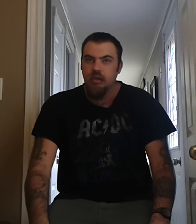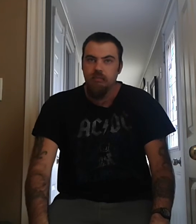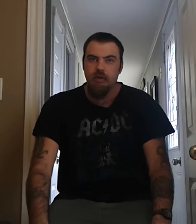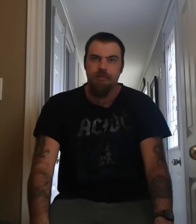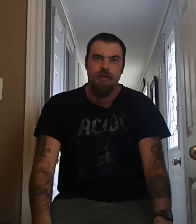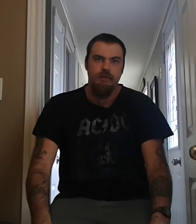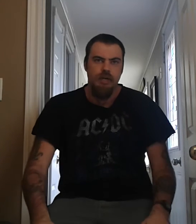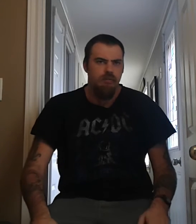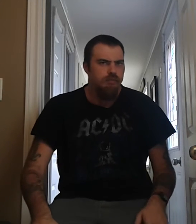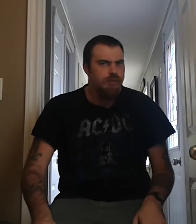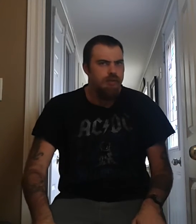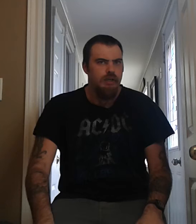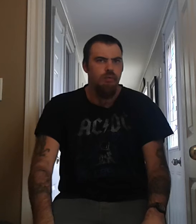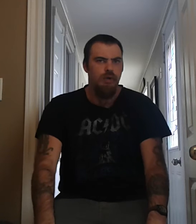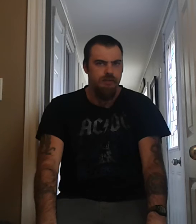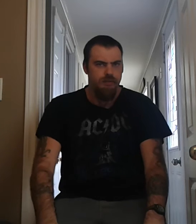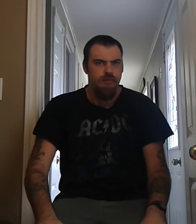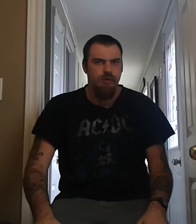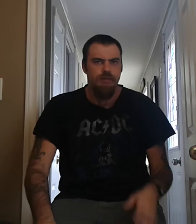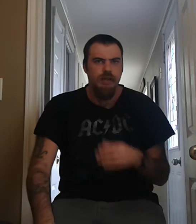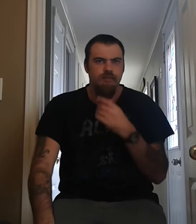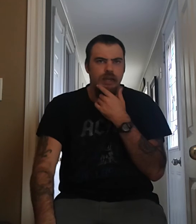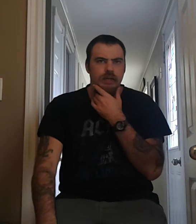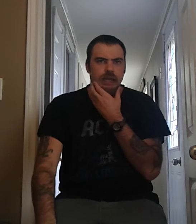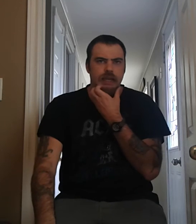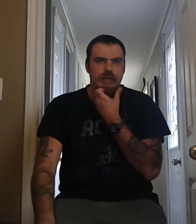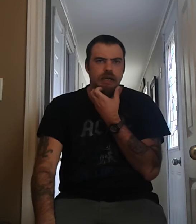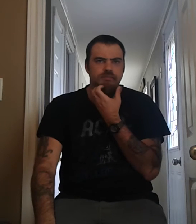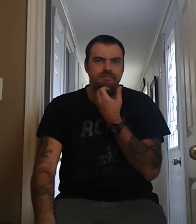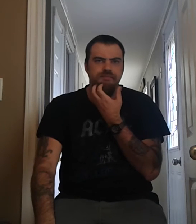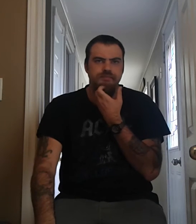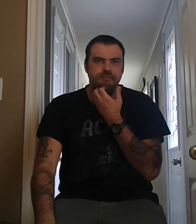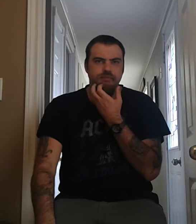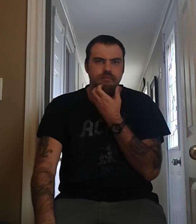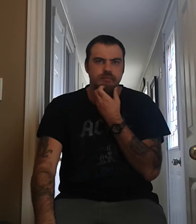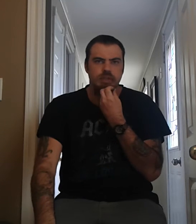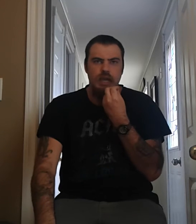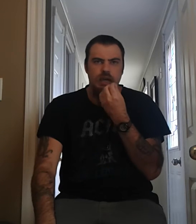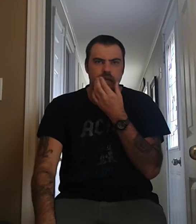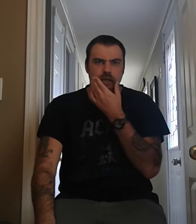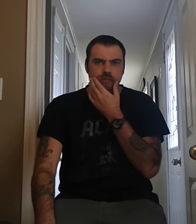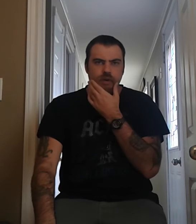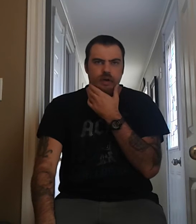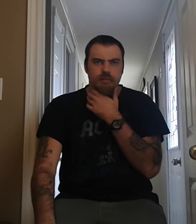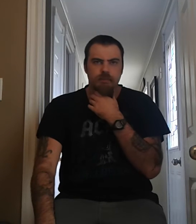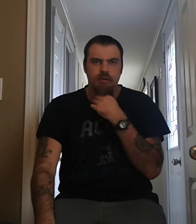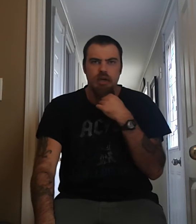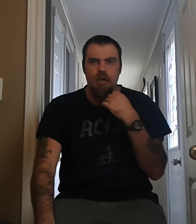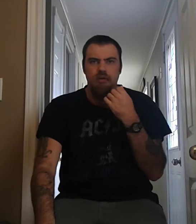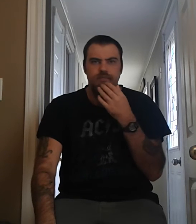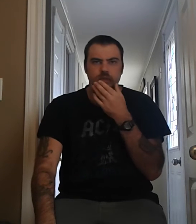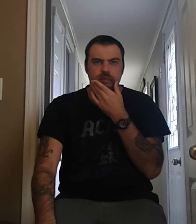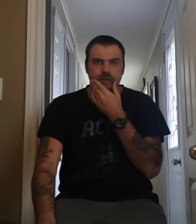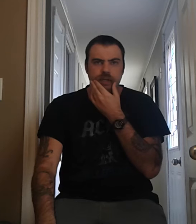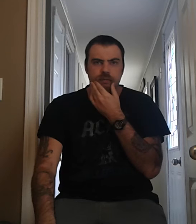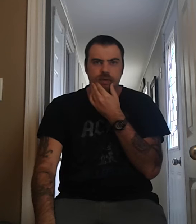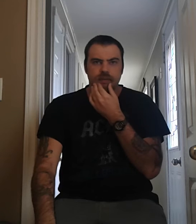Oh, five albums, I think, with, with that band. And, um, yeah, and then Boz Burrell, who played with